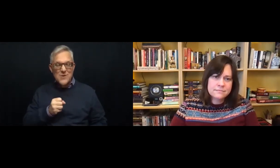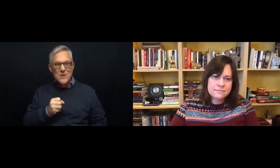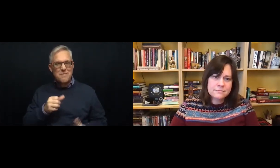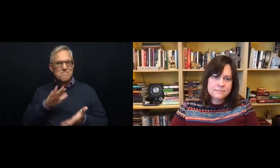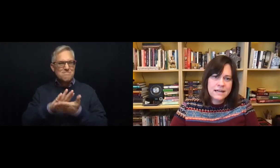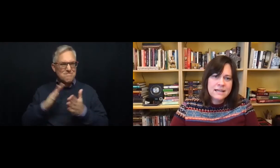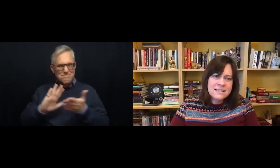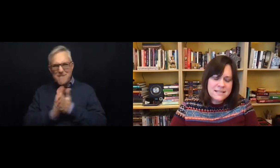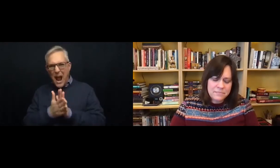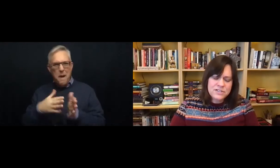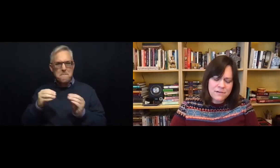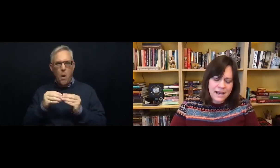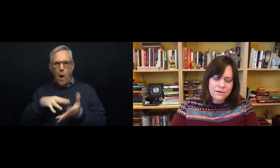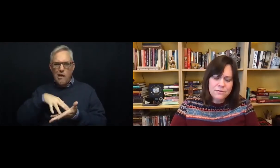does it betray you